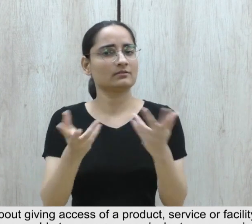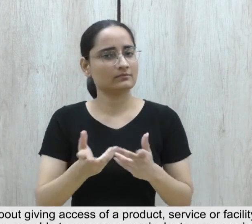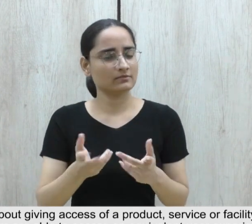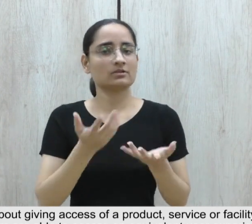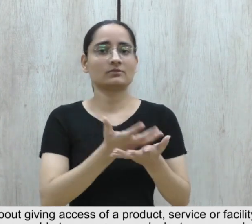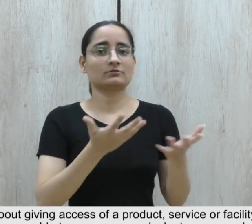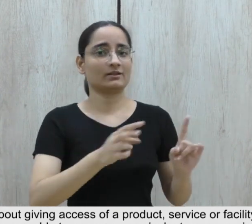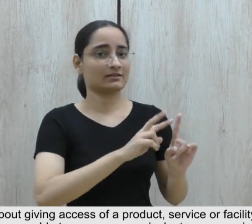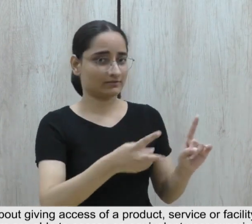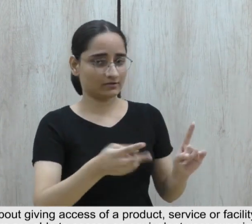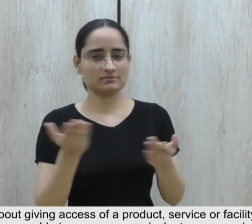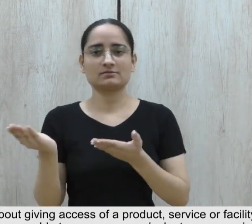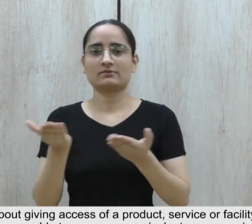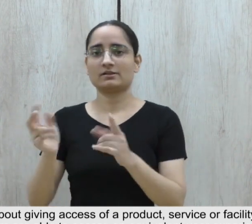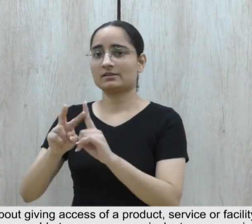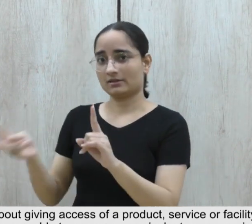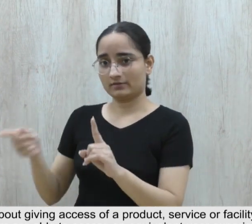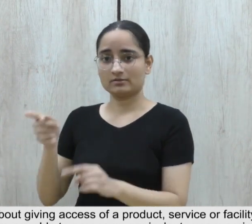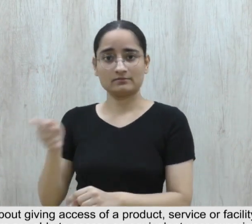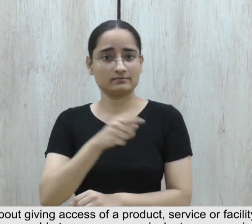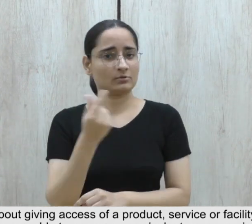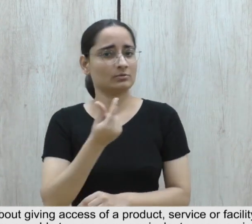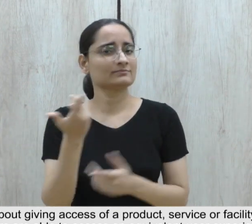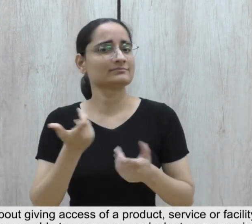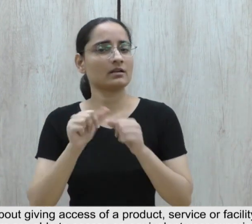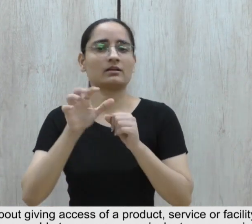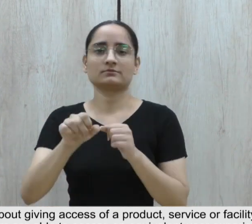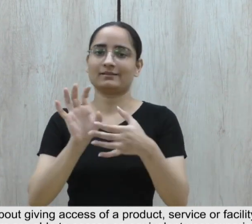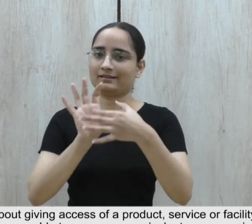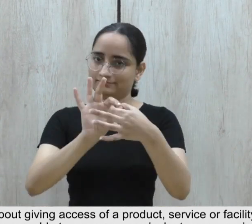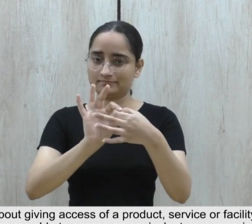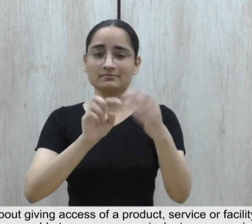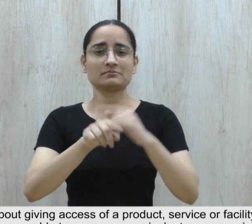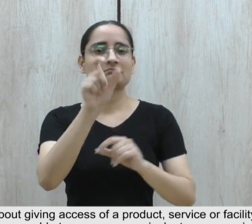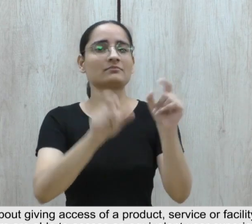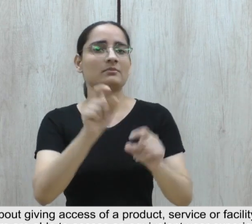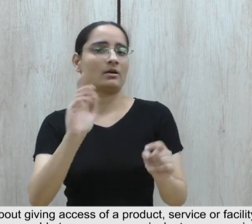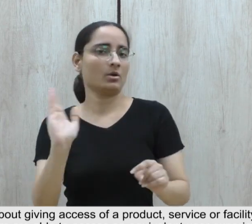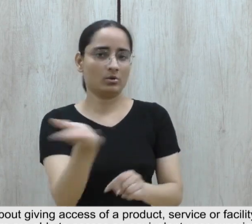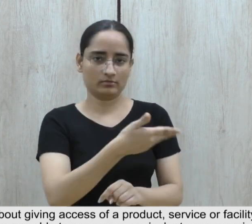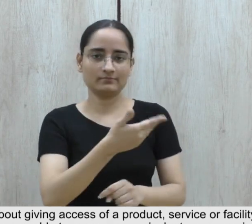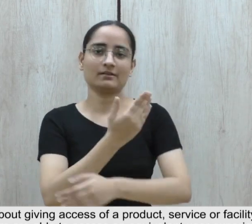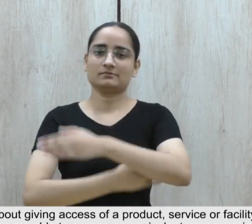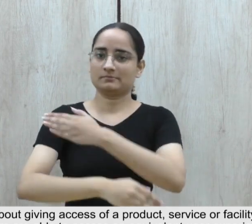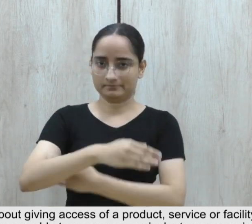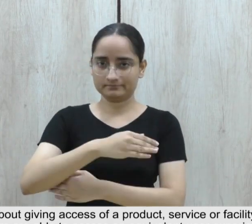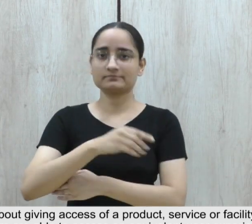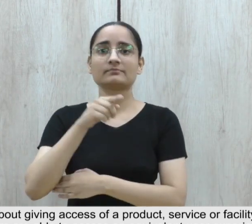Accessibility is about giving access of a product, service, or facility to the individual. This implies whether all